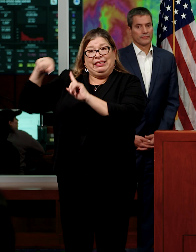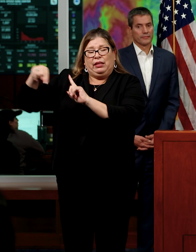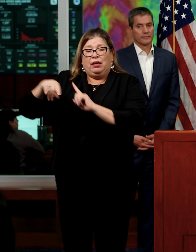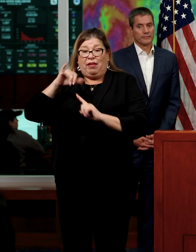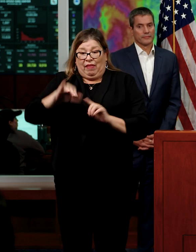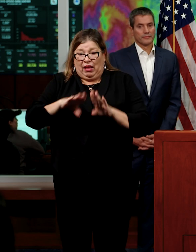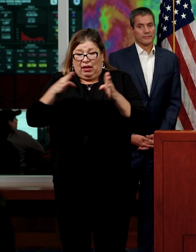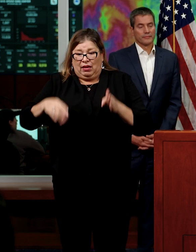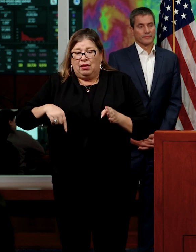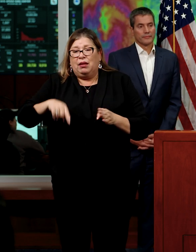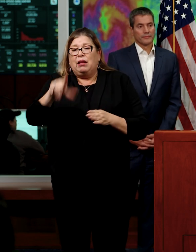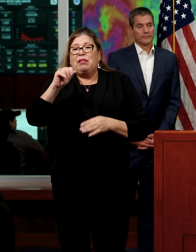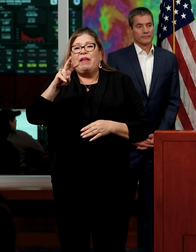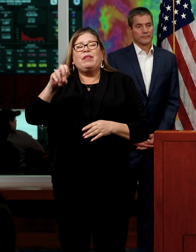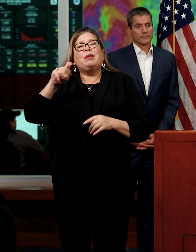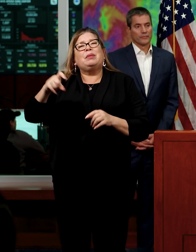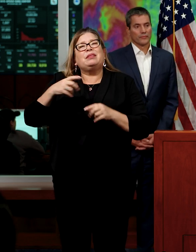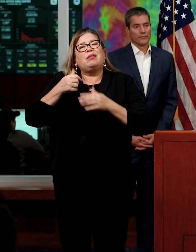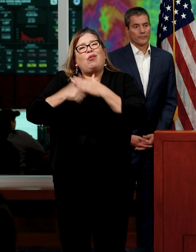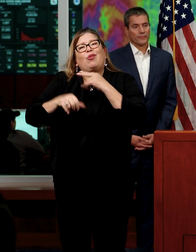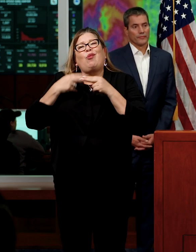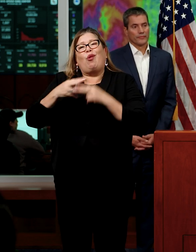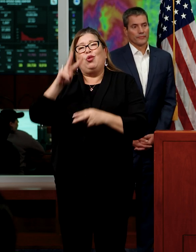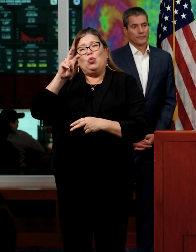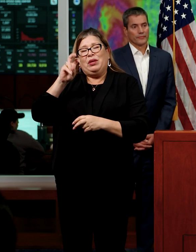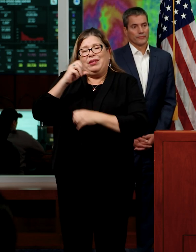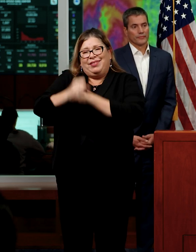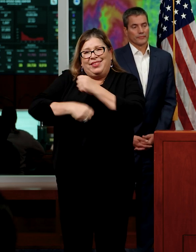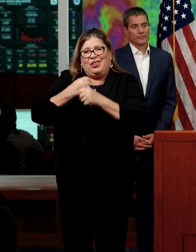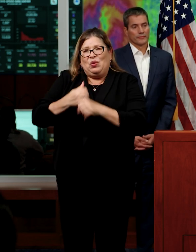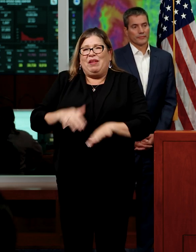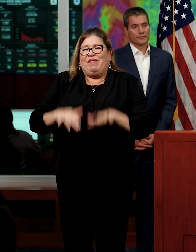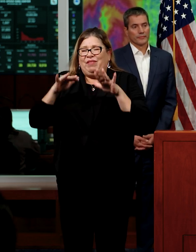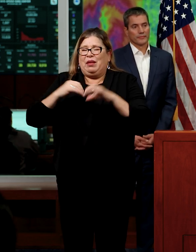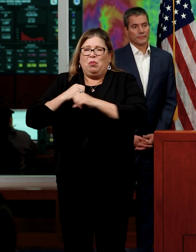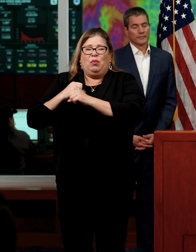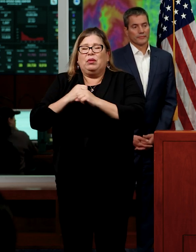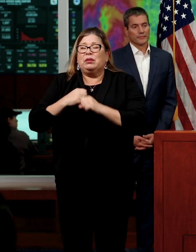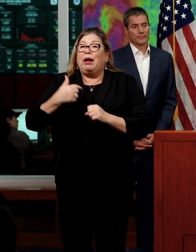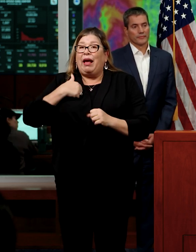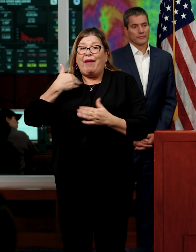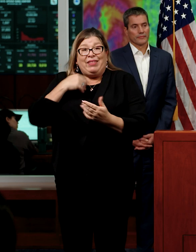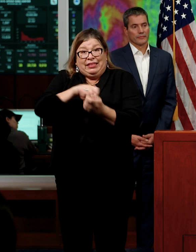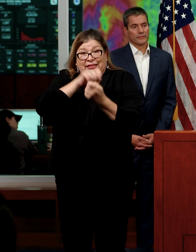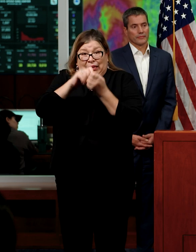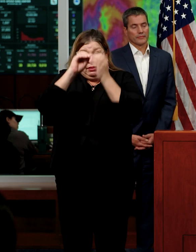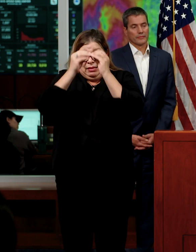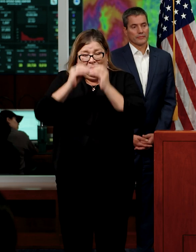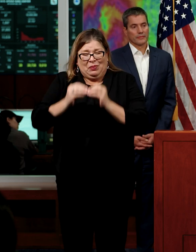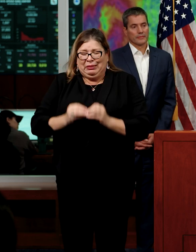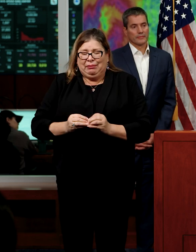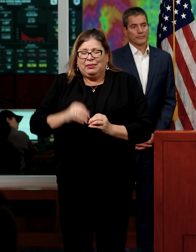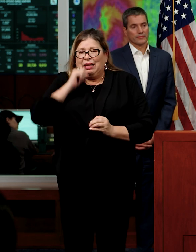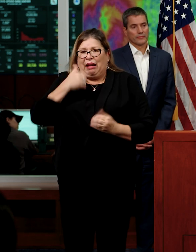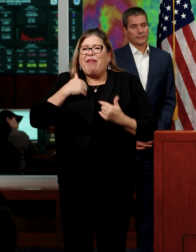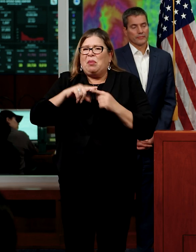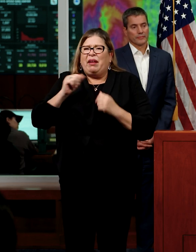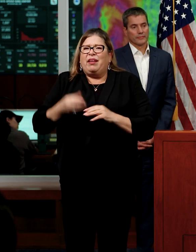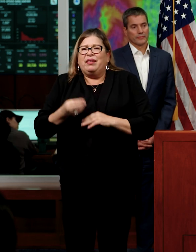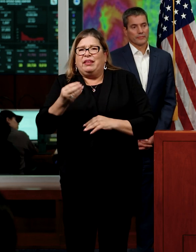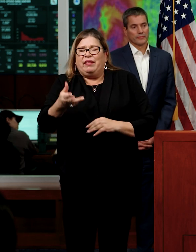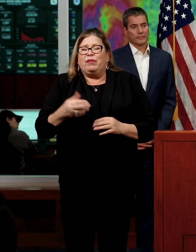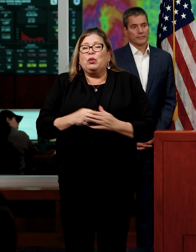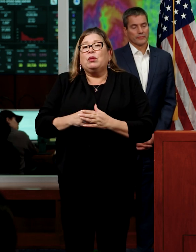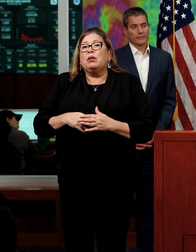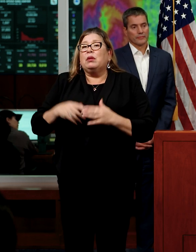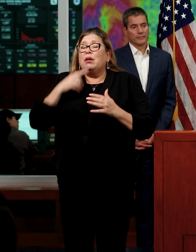flood protection. So I can get you the breakdown. And I don't have the breakdown of exactly how many are up to that